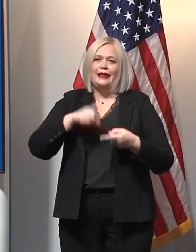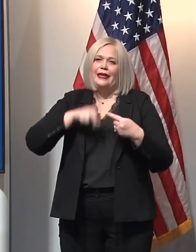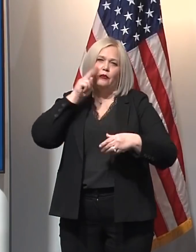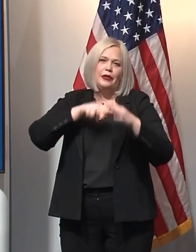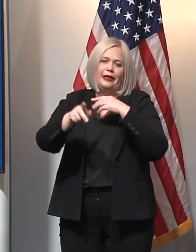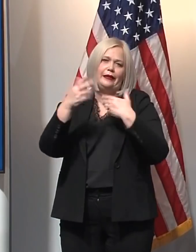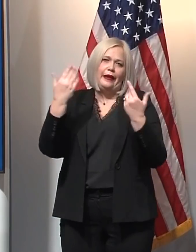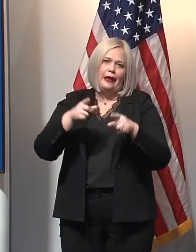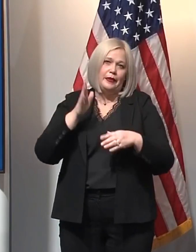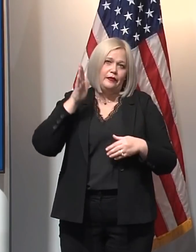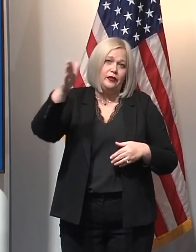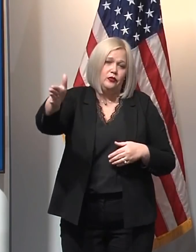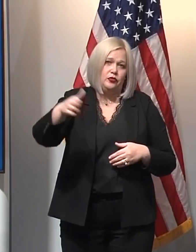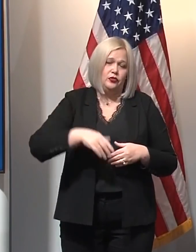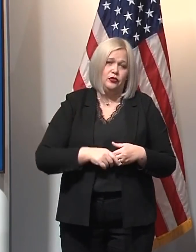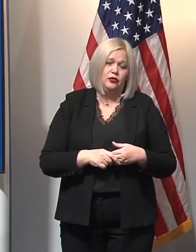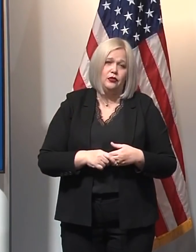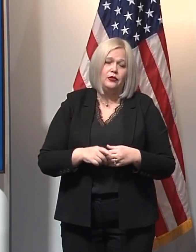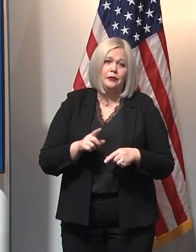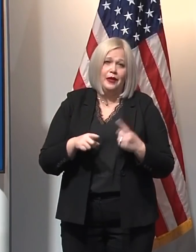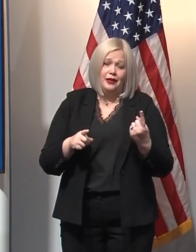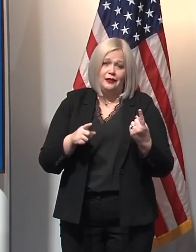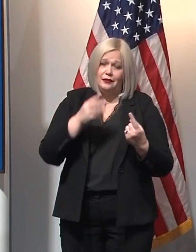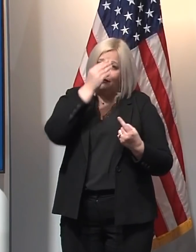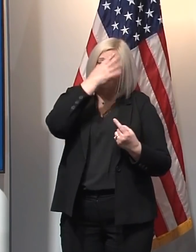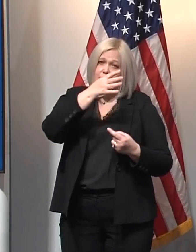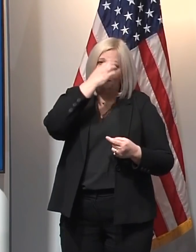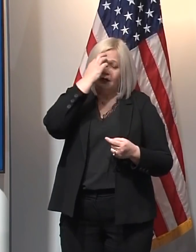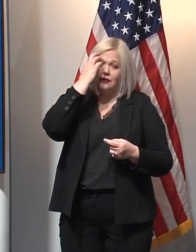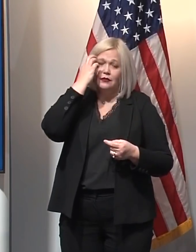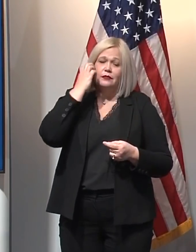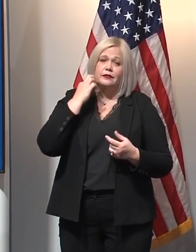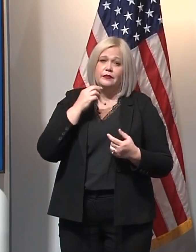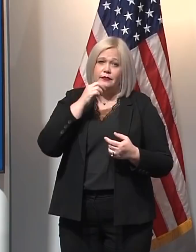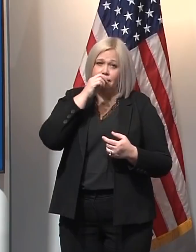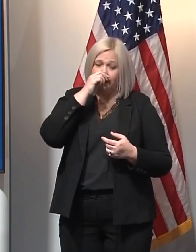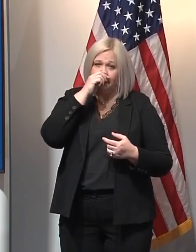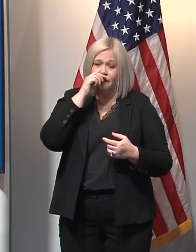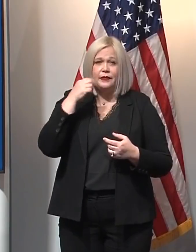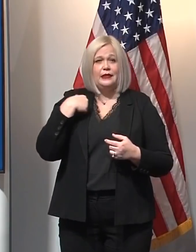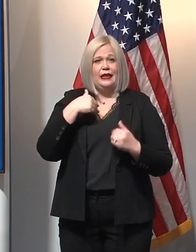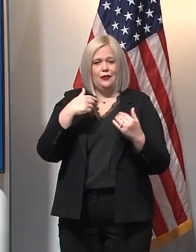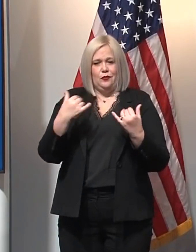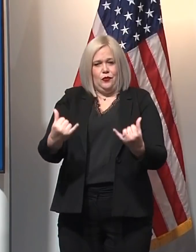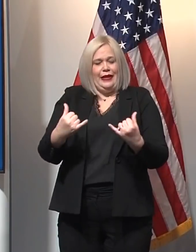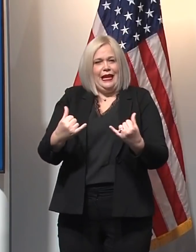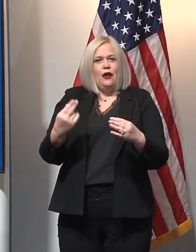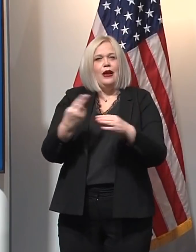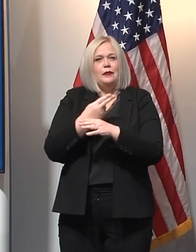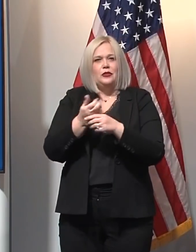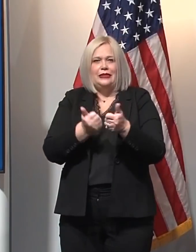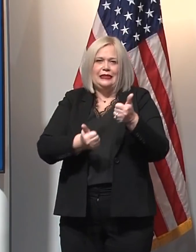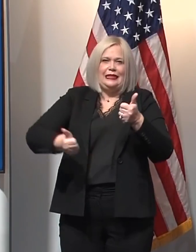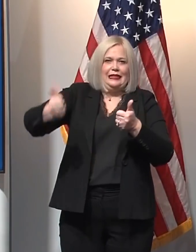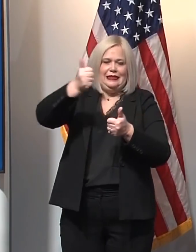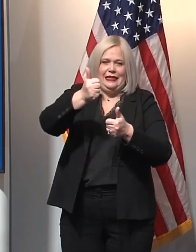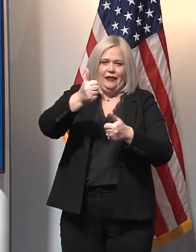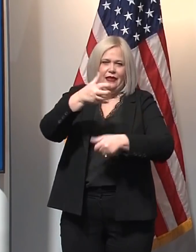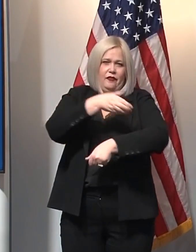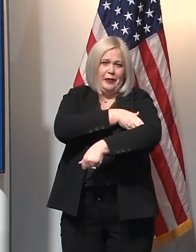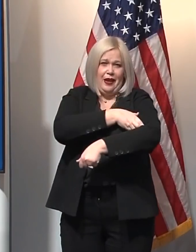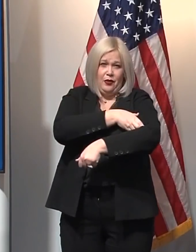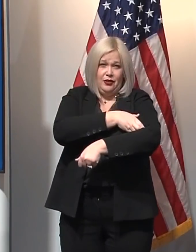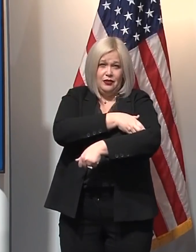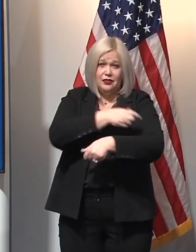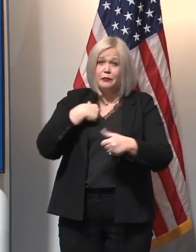obviously, no one's going to be surprised to know that these are executive powers that no executive ever wants to have